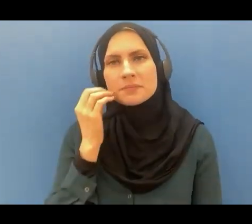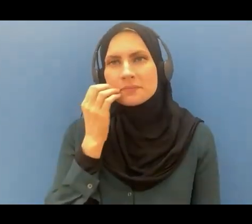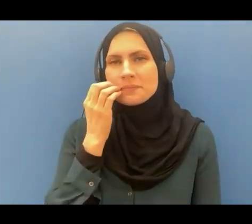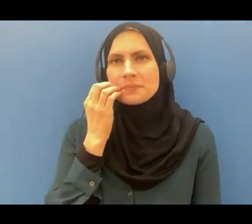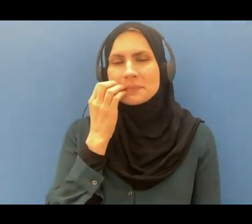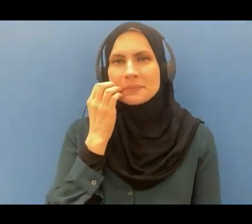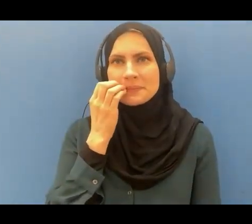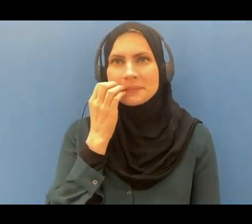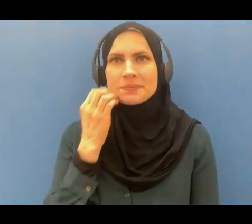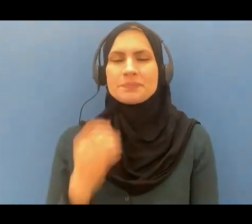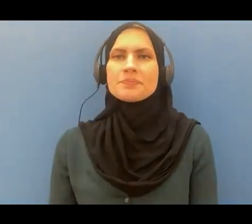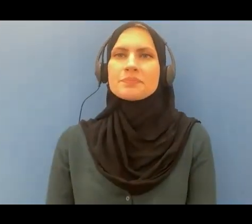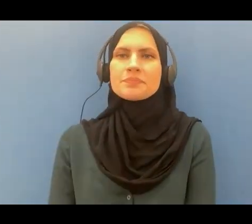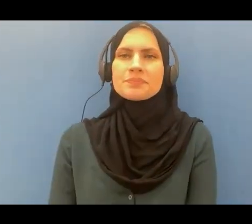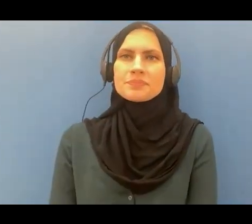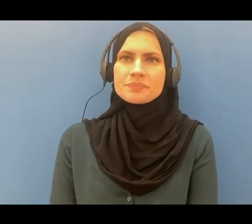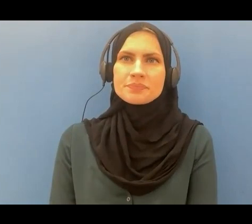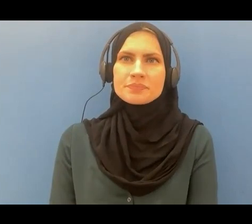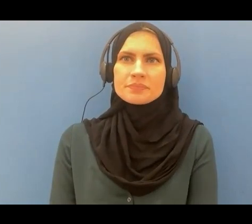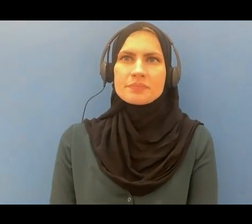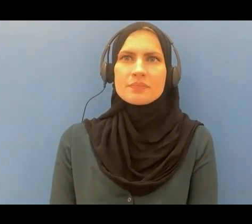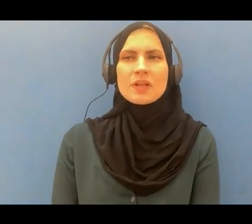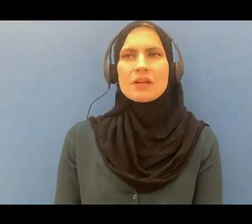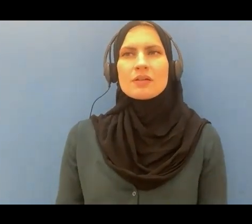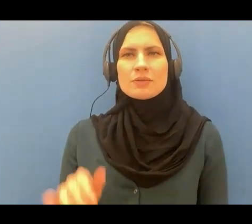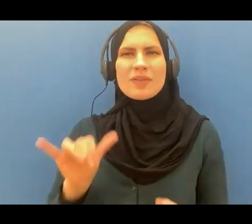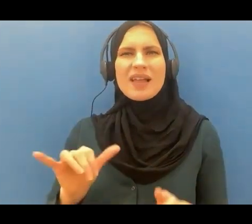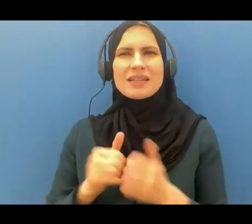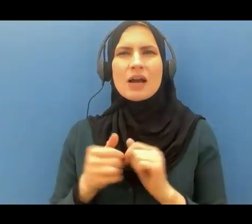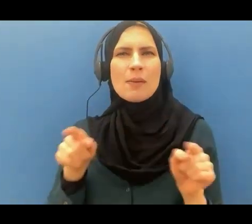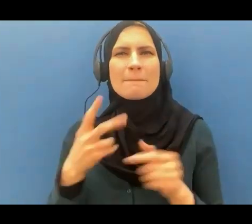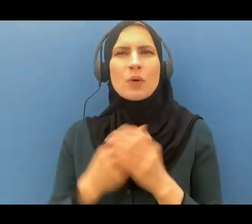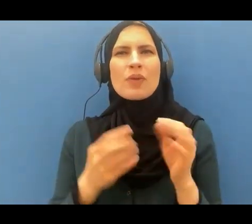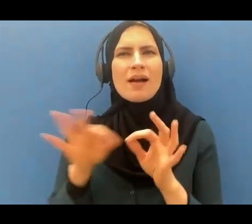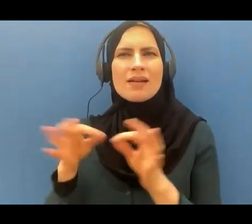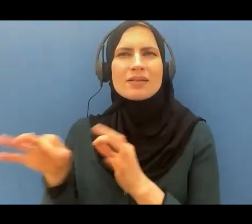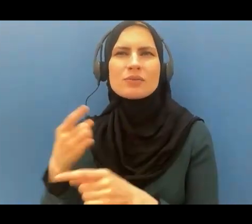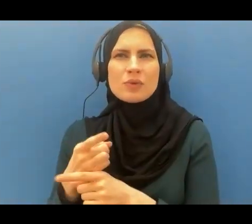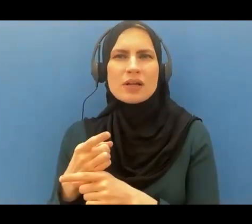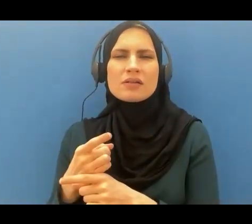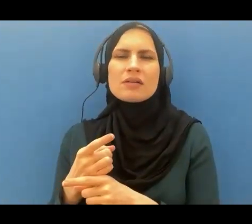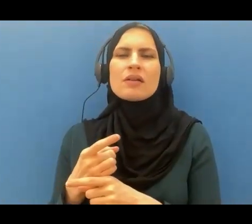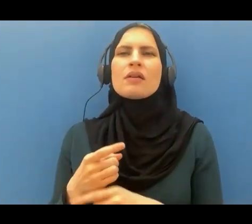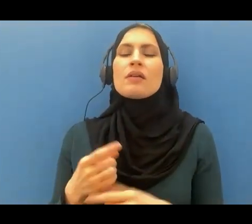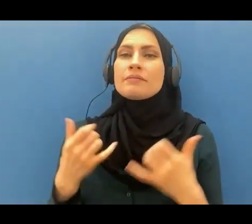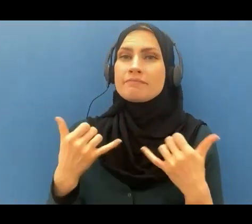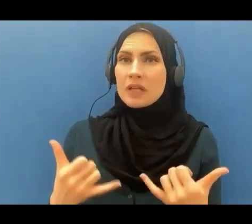So this is the reconciliation between the two ayahs. Listen now to the following ayah, ayah number 54.